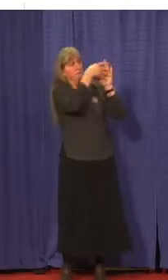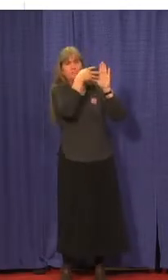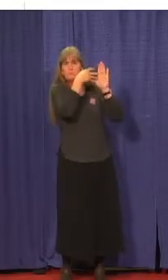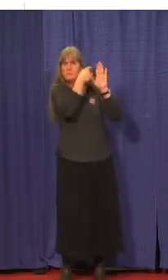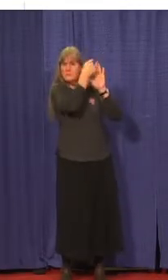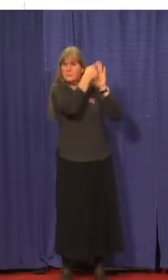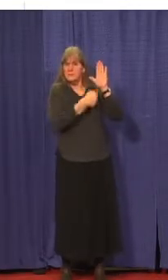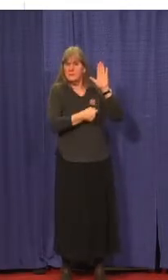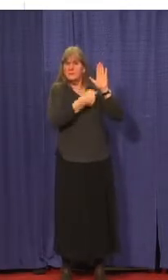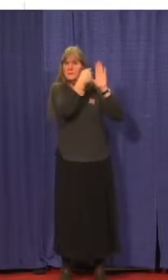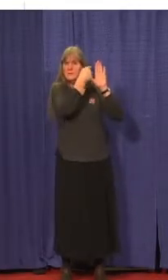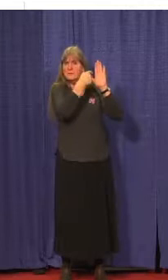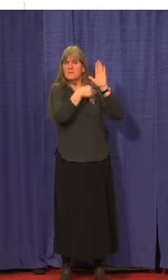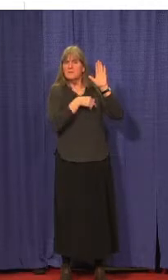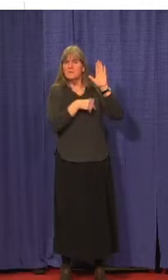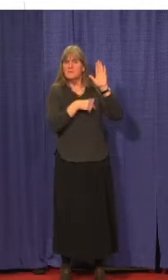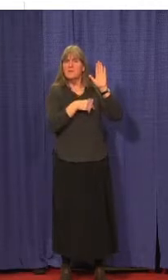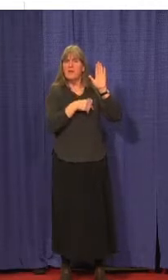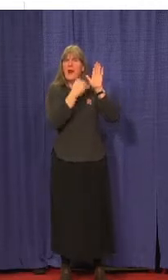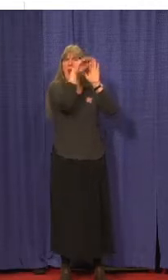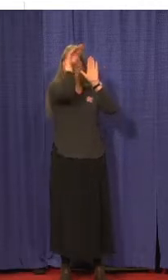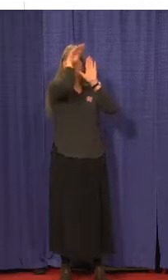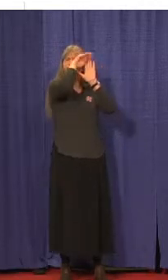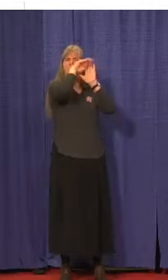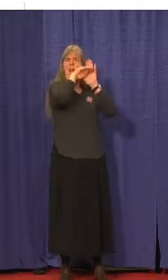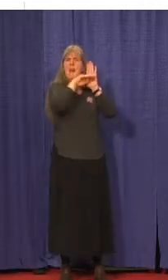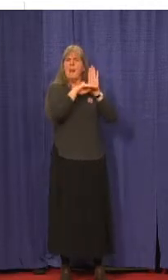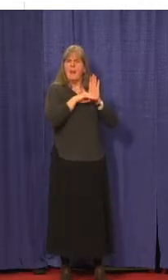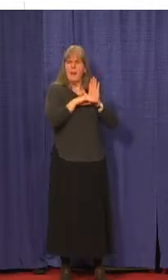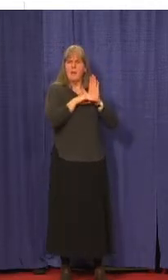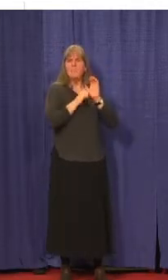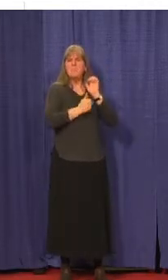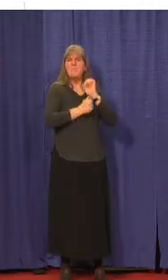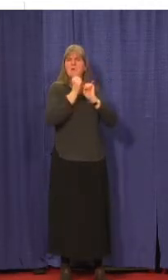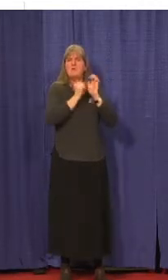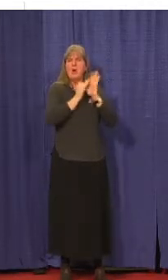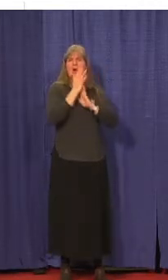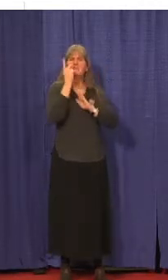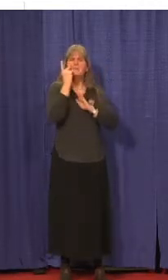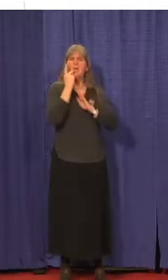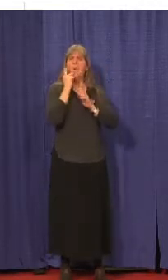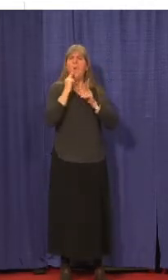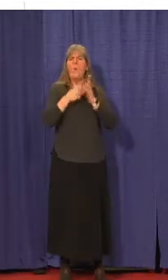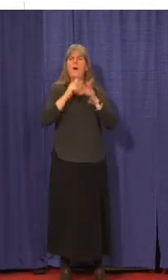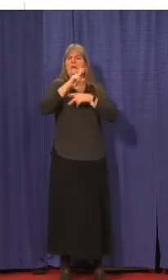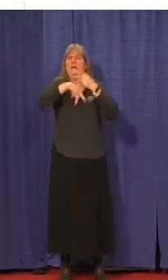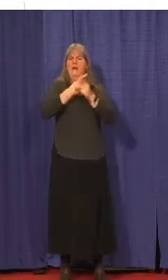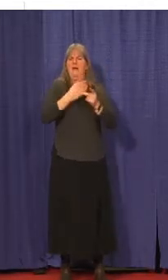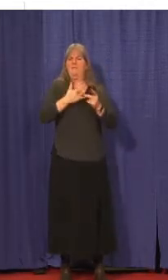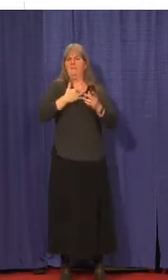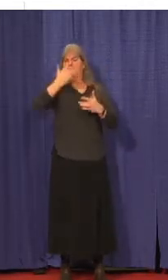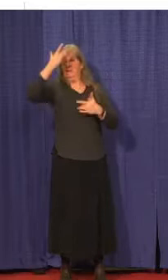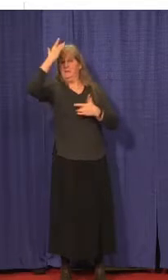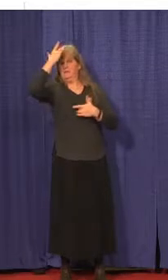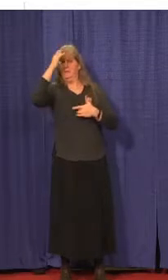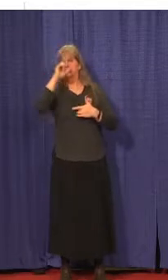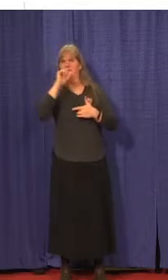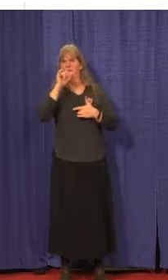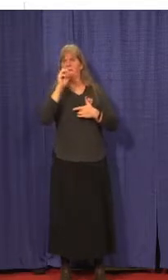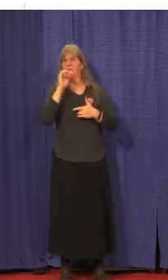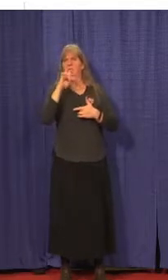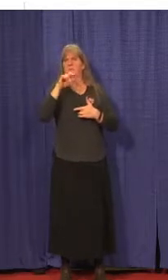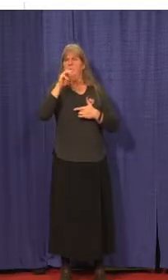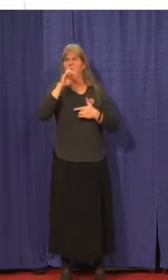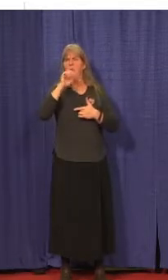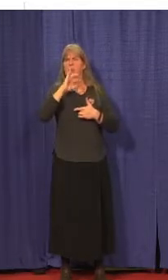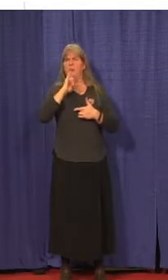here we see a list. So these are the most common symptoms that we see with confirmed cases. And so